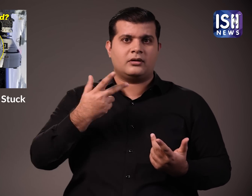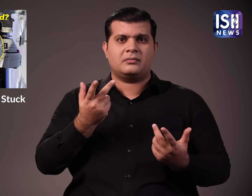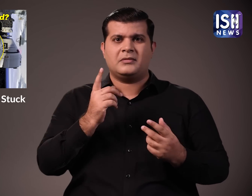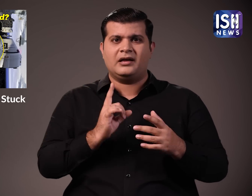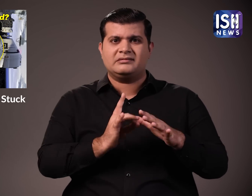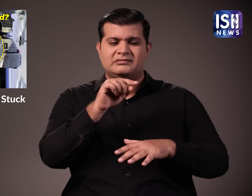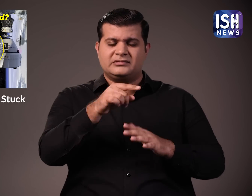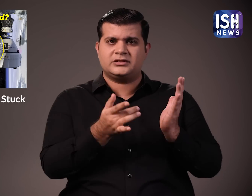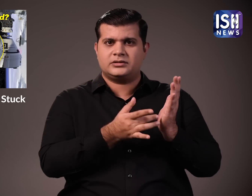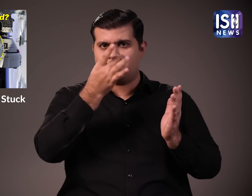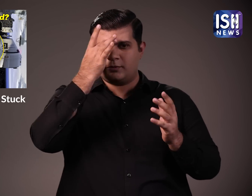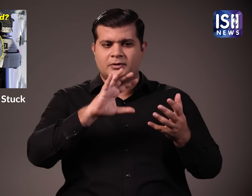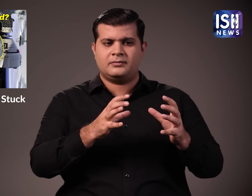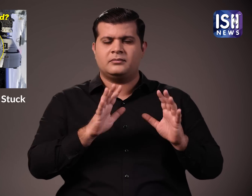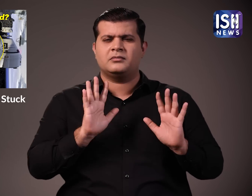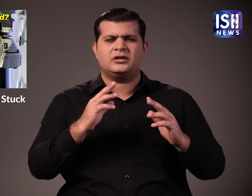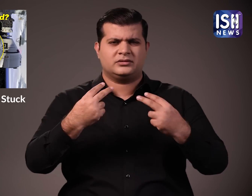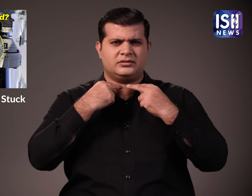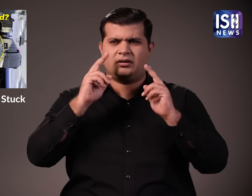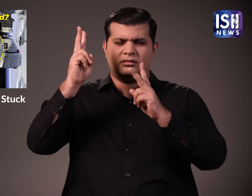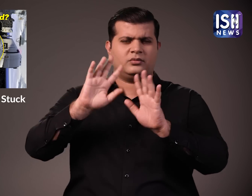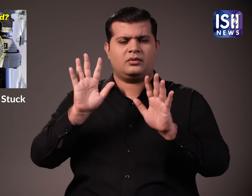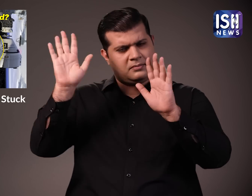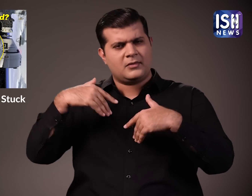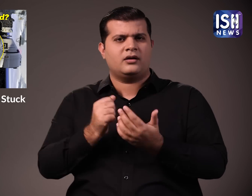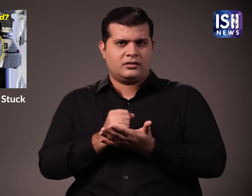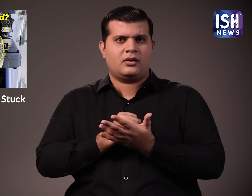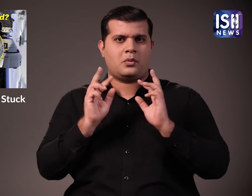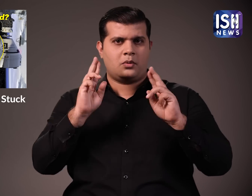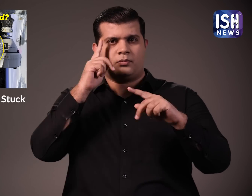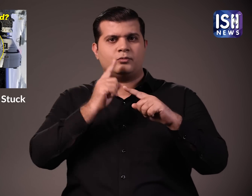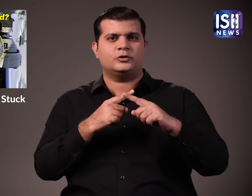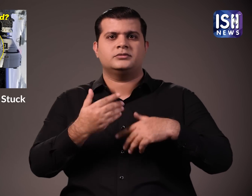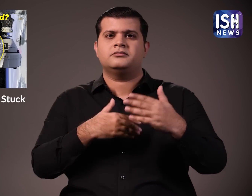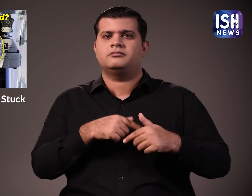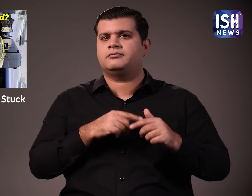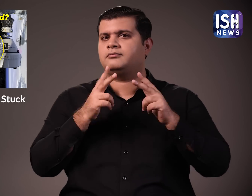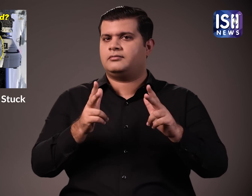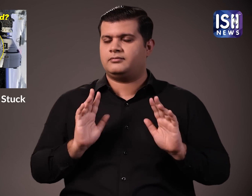lot of money is being spent. Their return is important. But NASA says that they are not stuck.